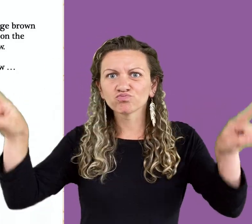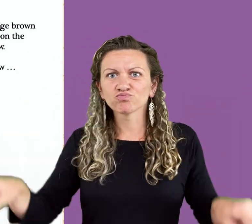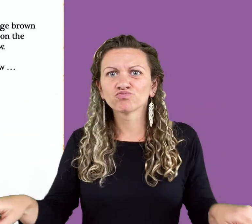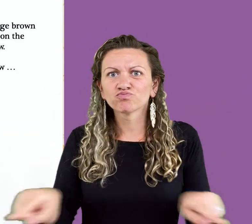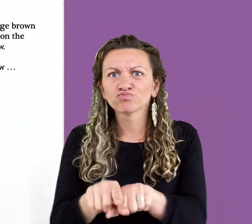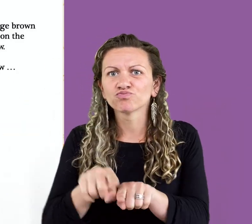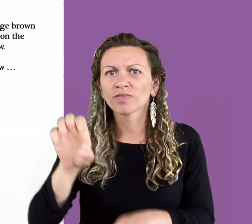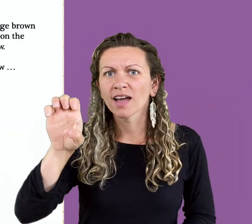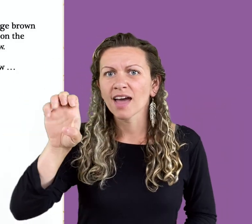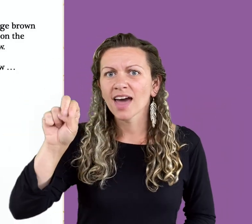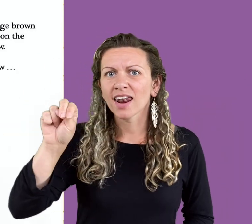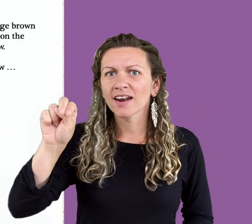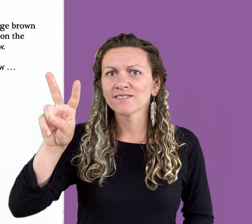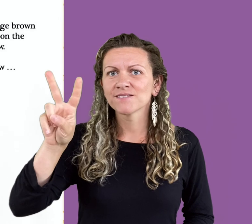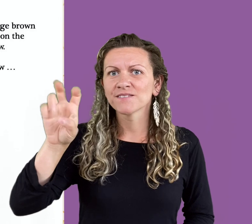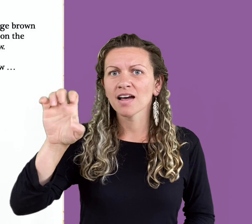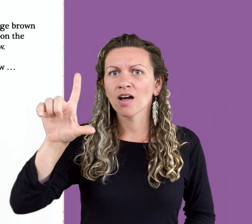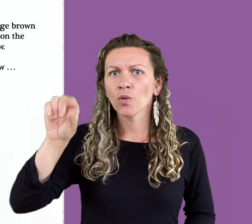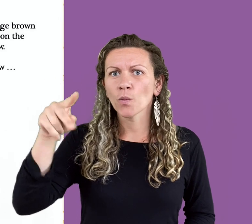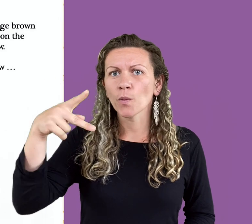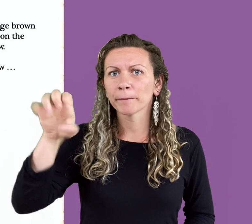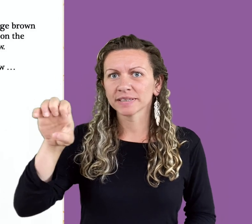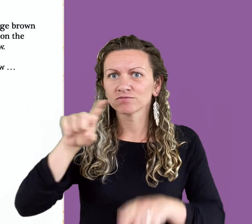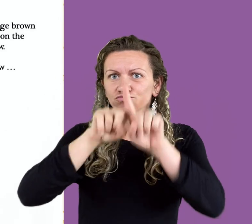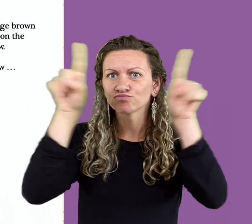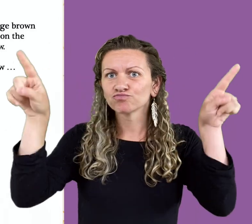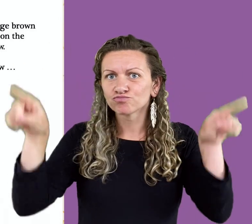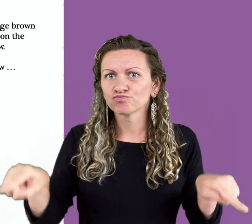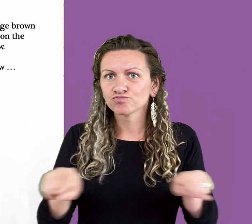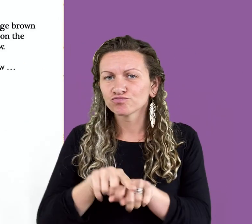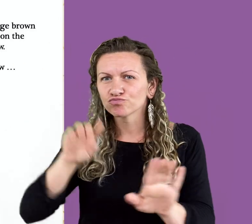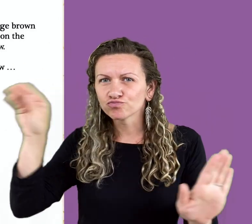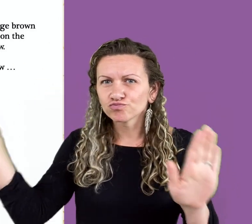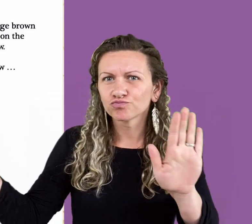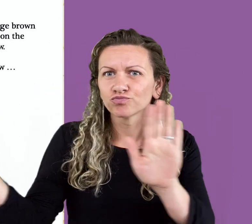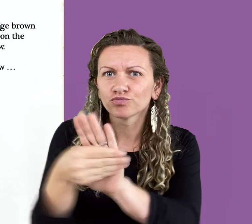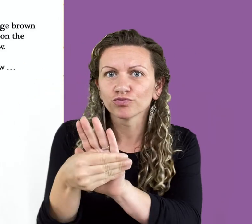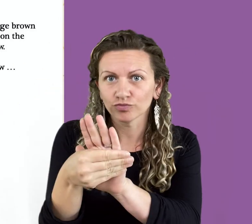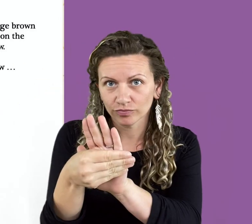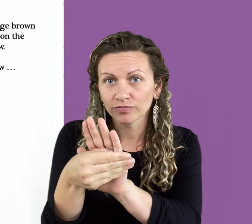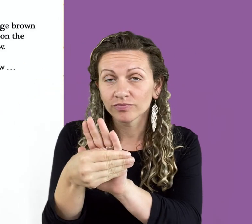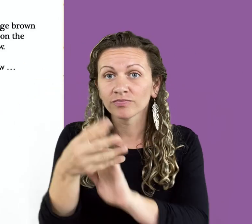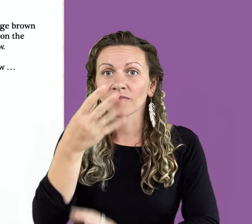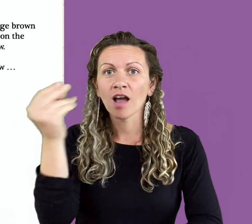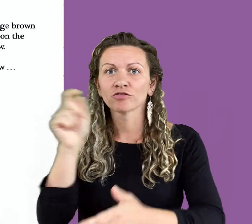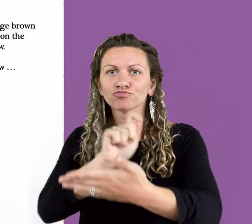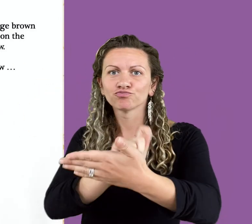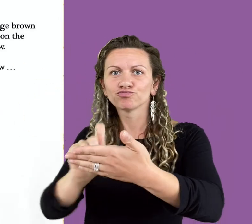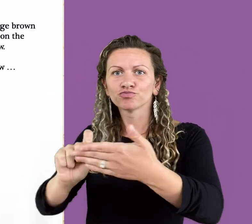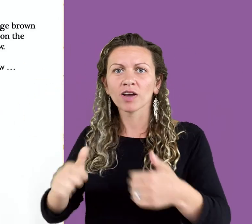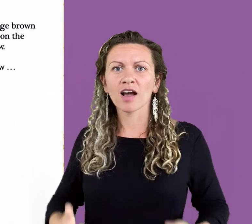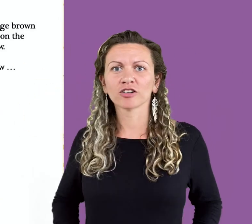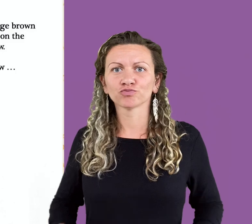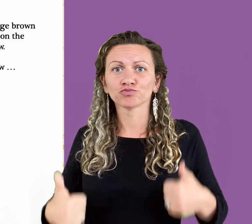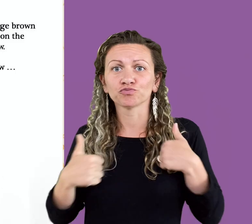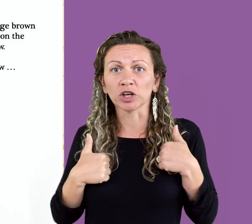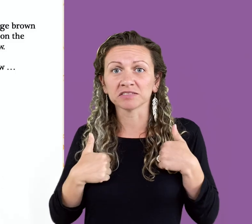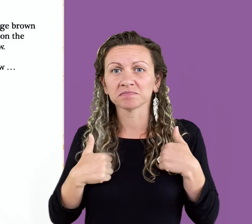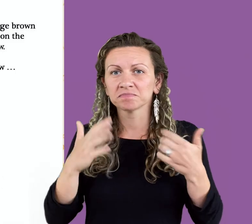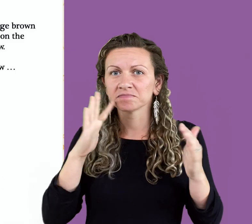wrote the address on